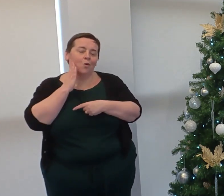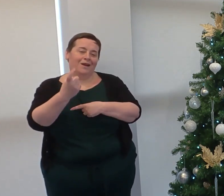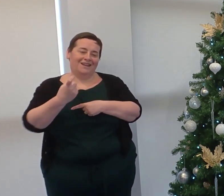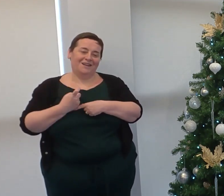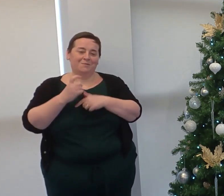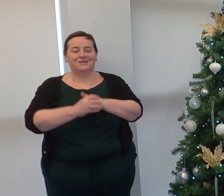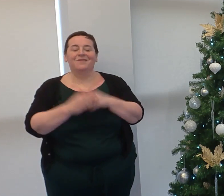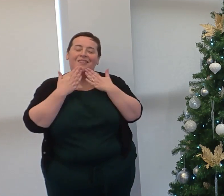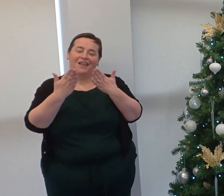when it comes.